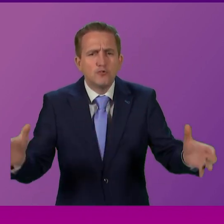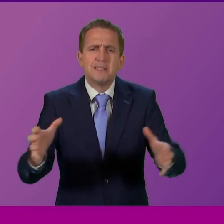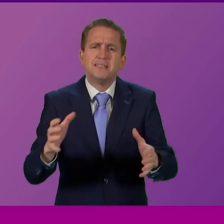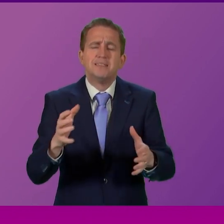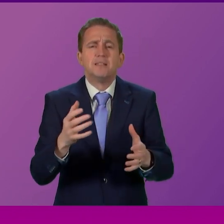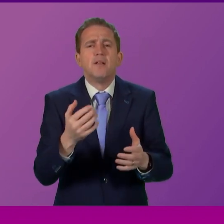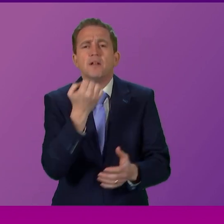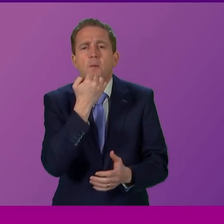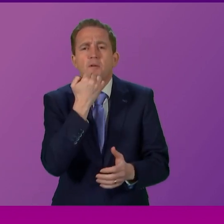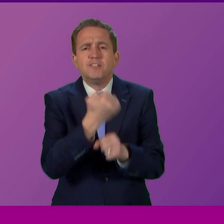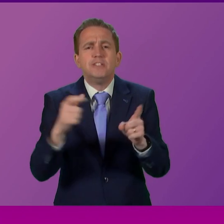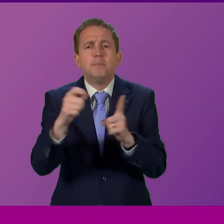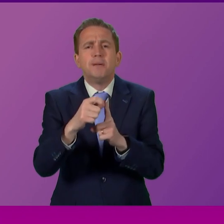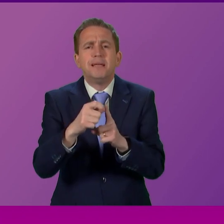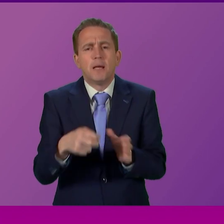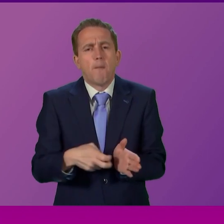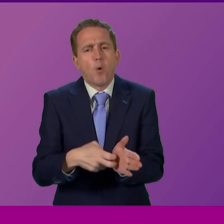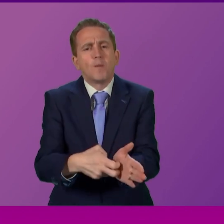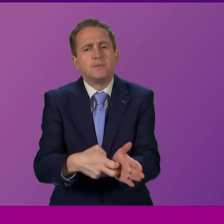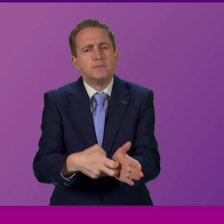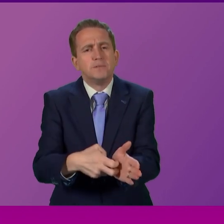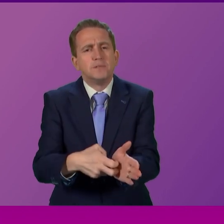GP appointments to try and avoid